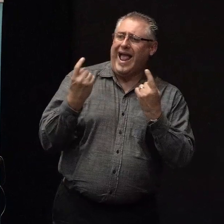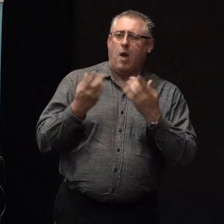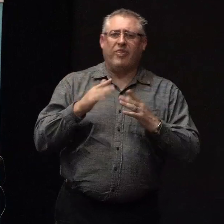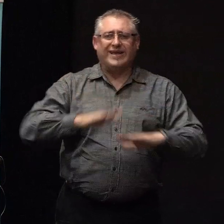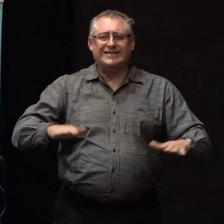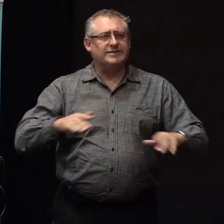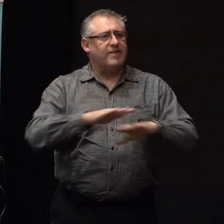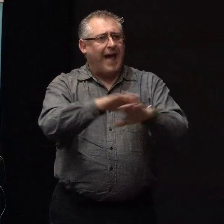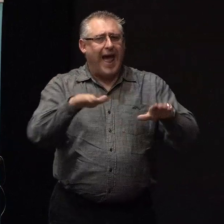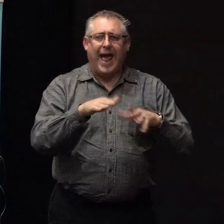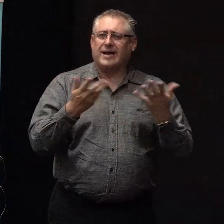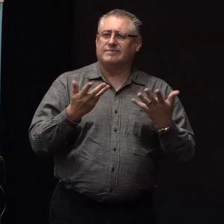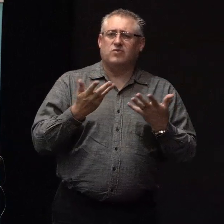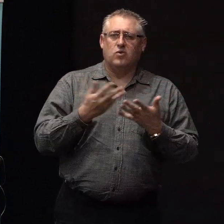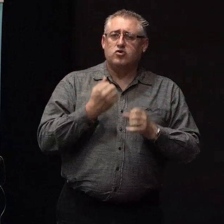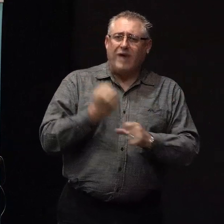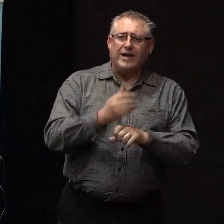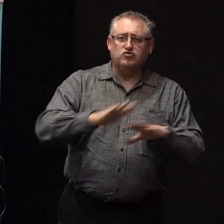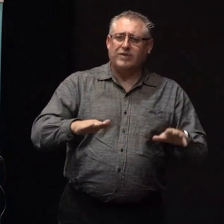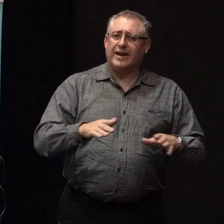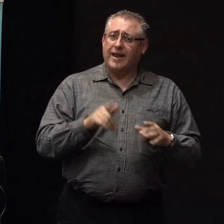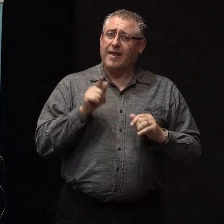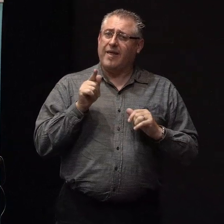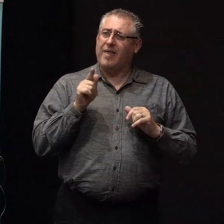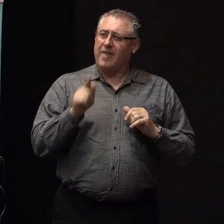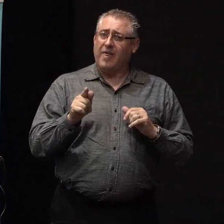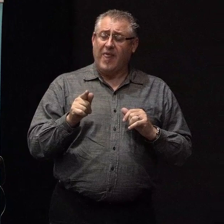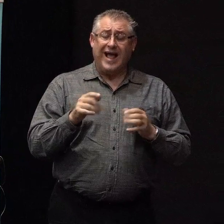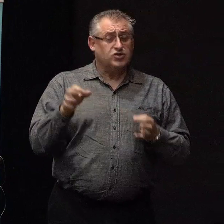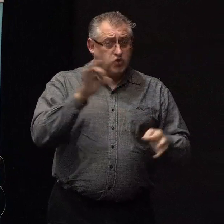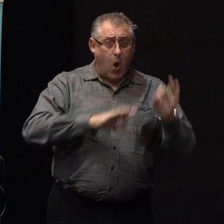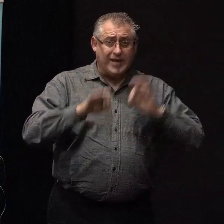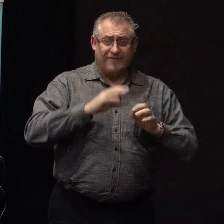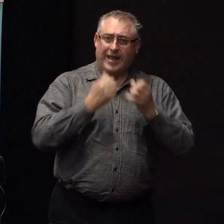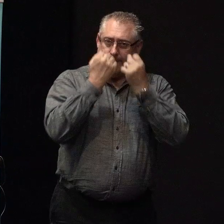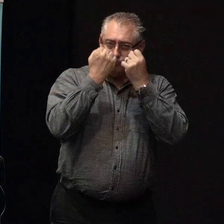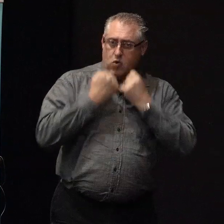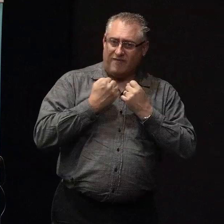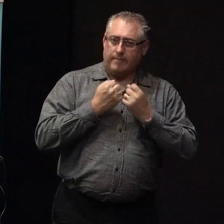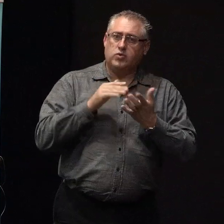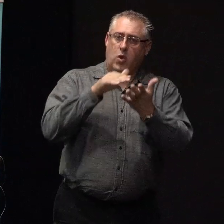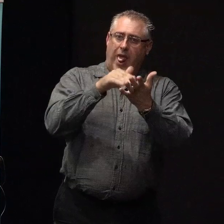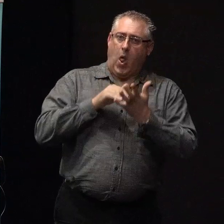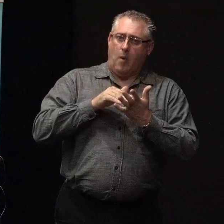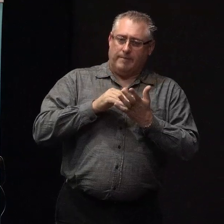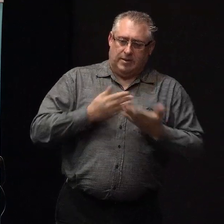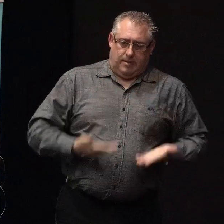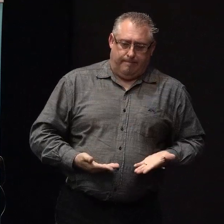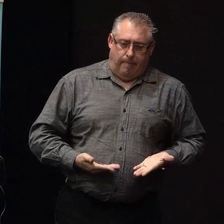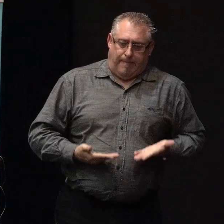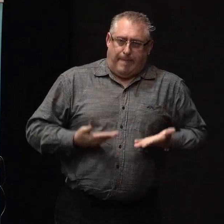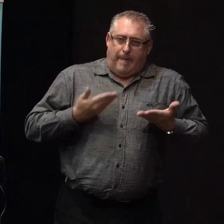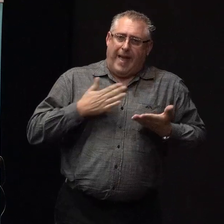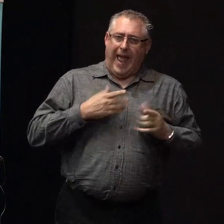grandkids. These little things are actually scientifically proven to help to boost our batteries. And that's really